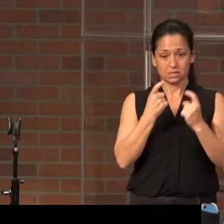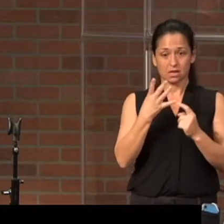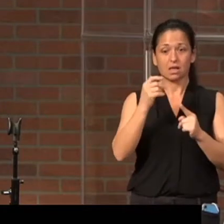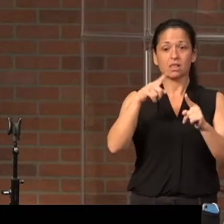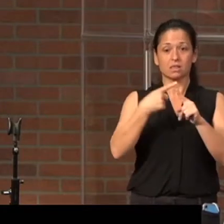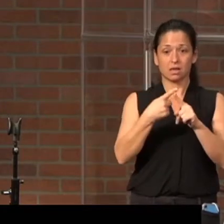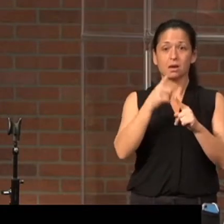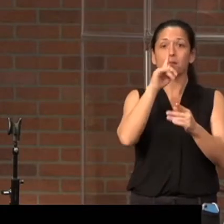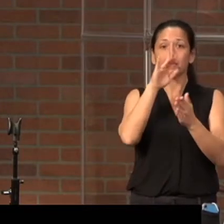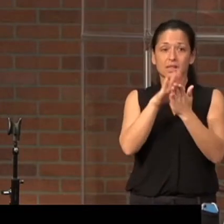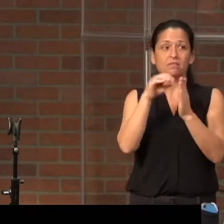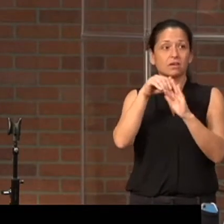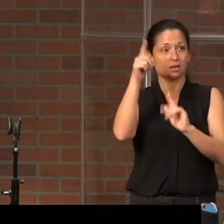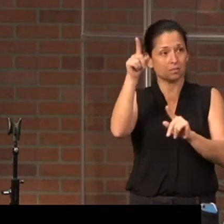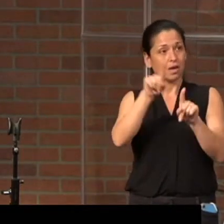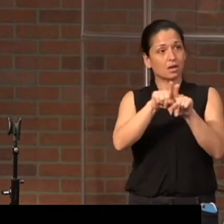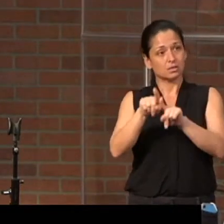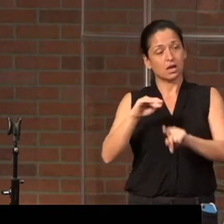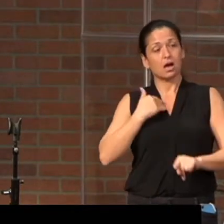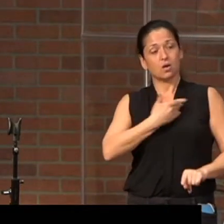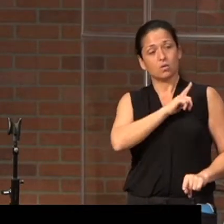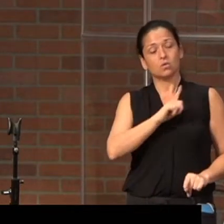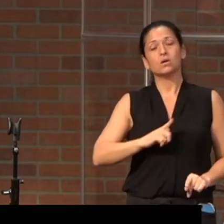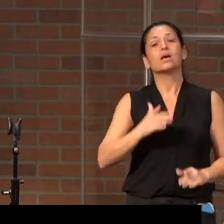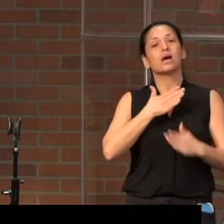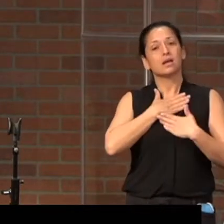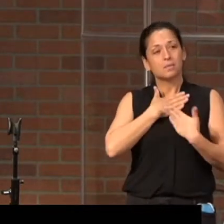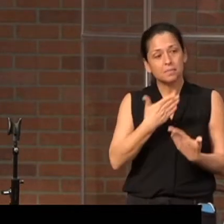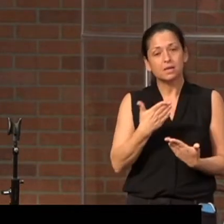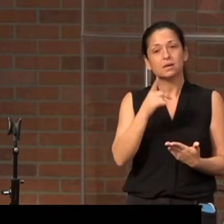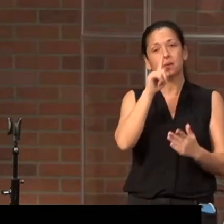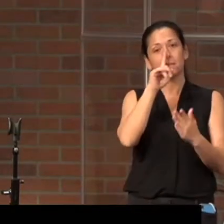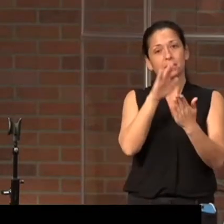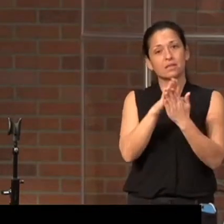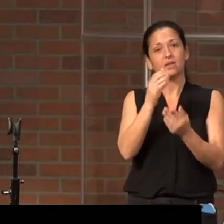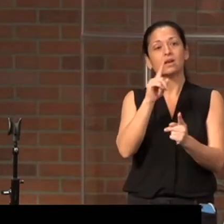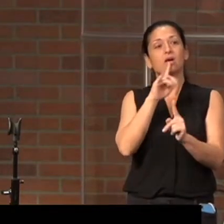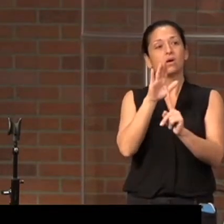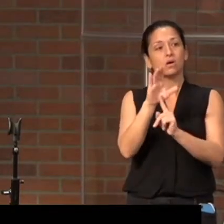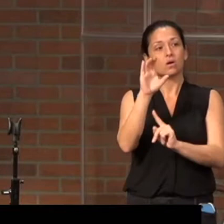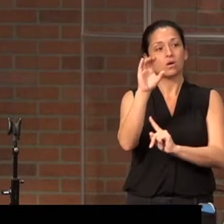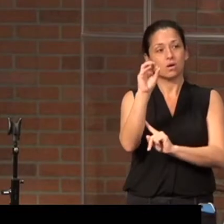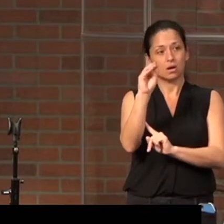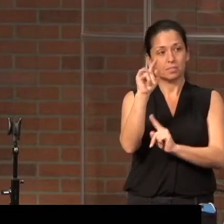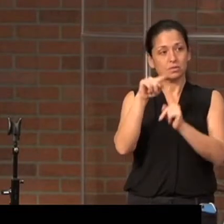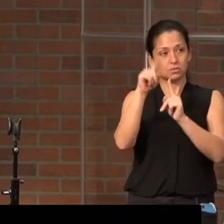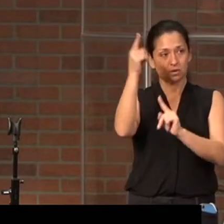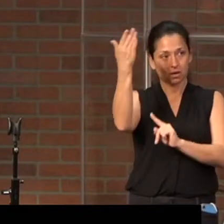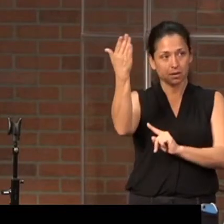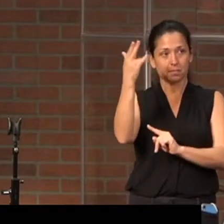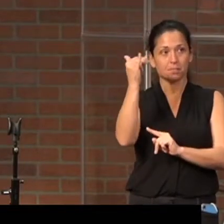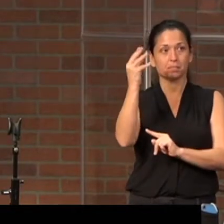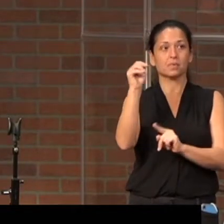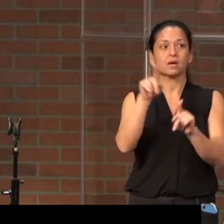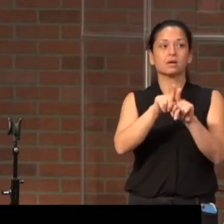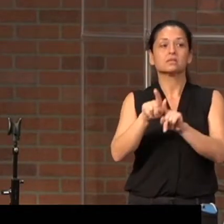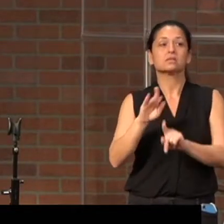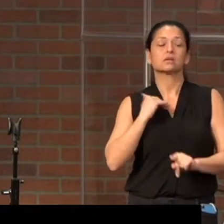then to believe in him as our Lord. Admit, believe and commit to him as our Lord